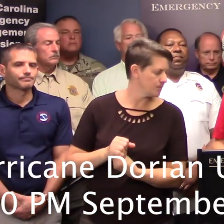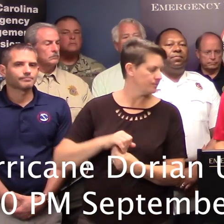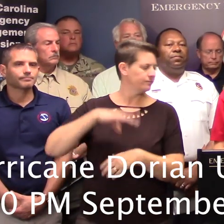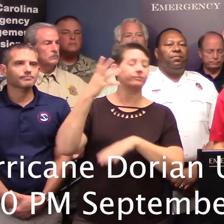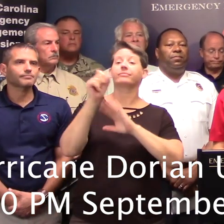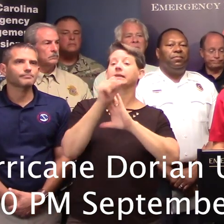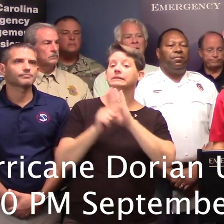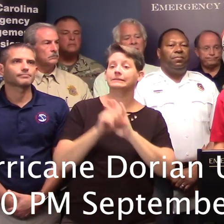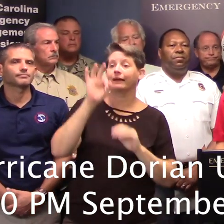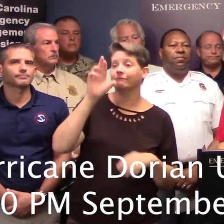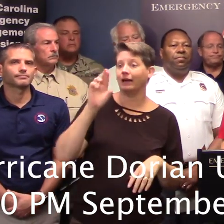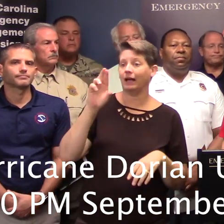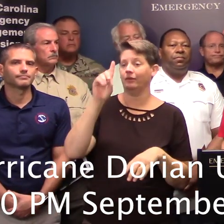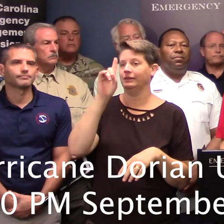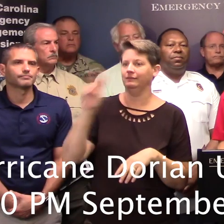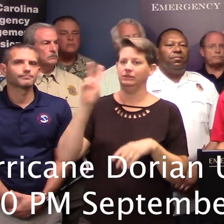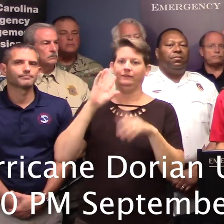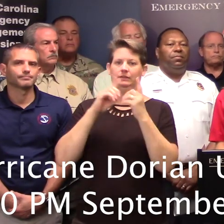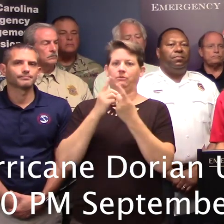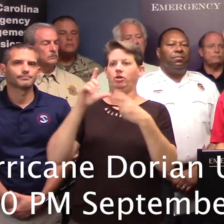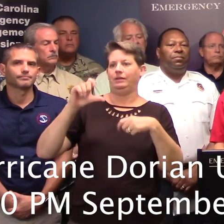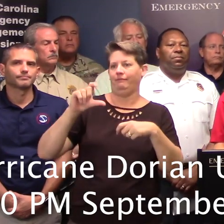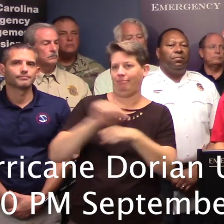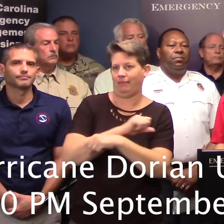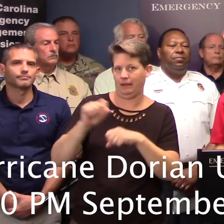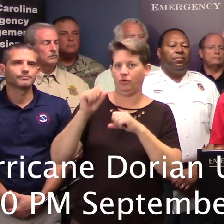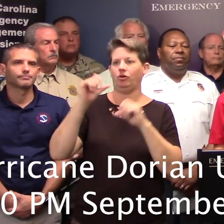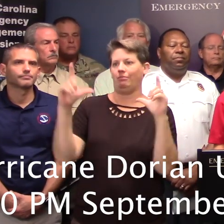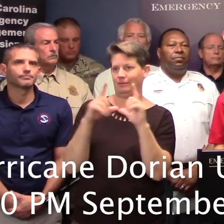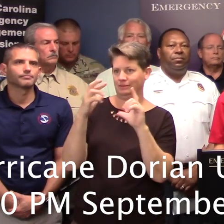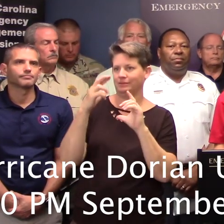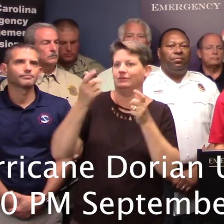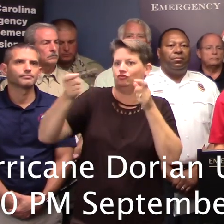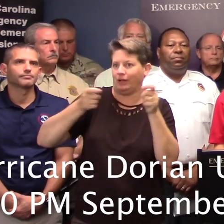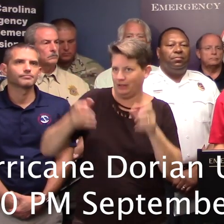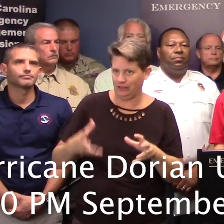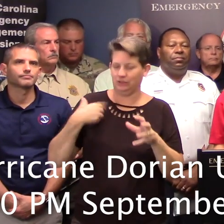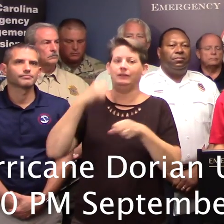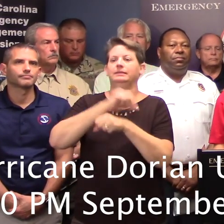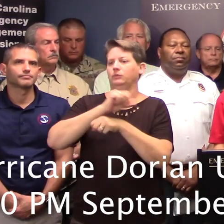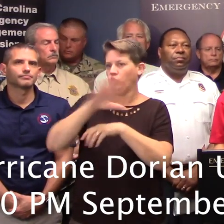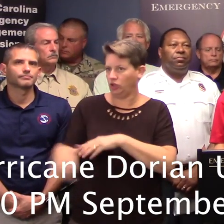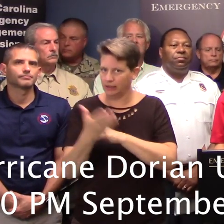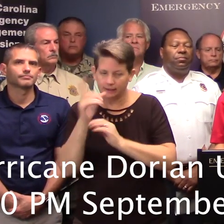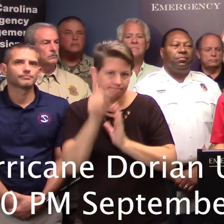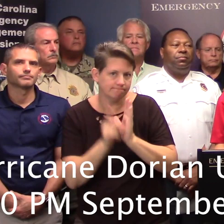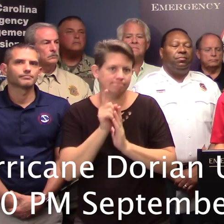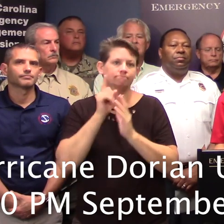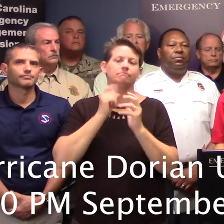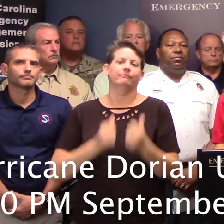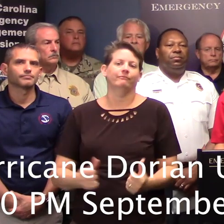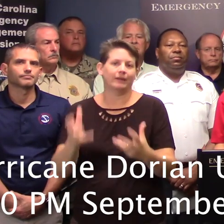State Fire, the Division of the Department of Labor Licensing and Regulation, has been working around the clock with firefighters